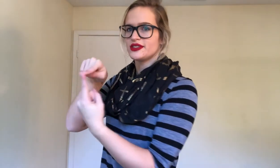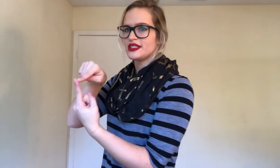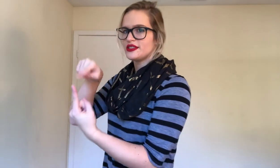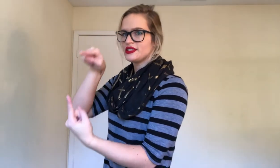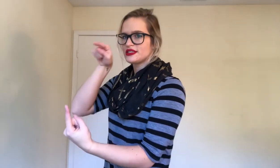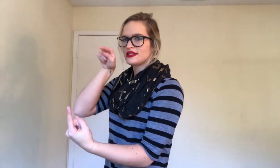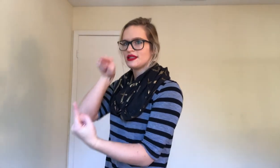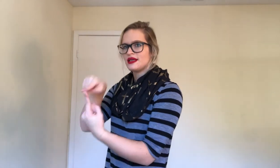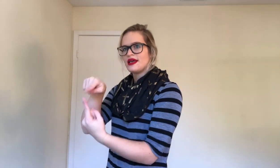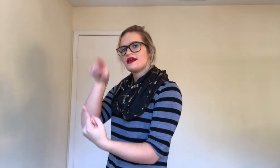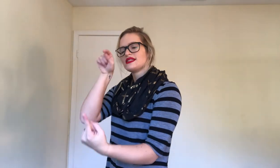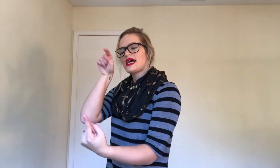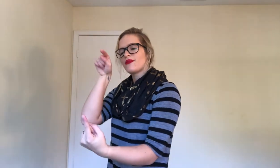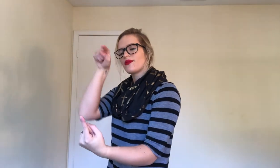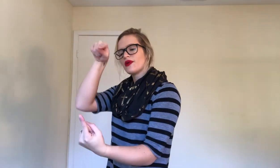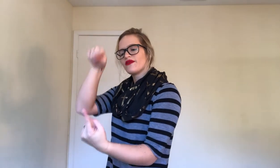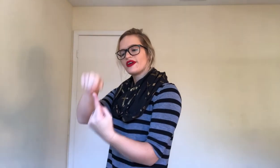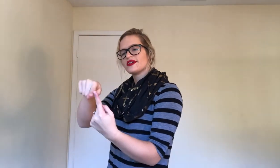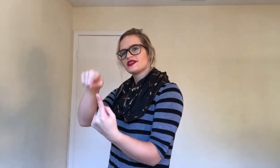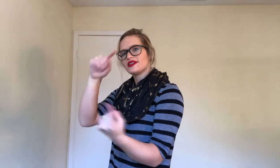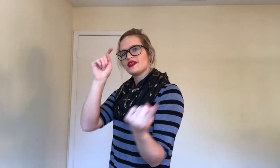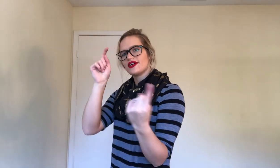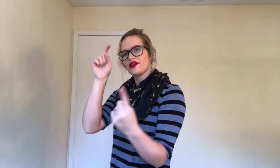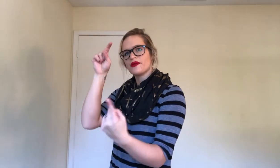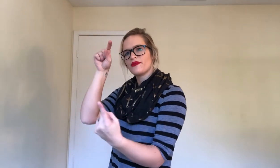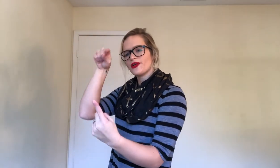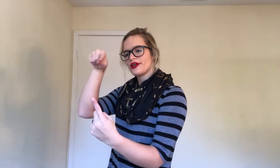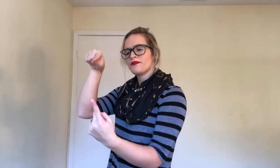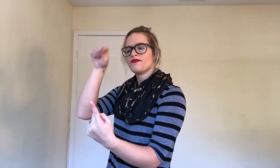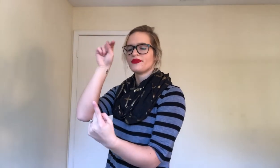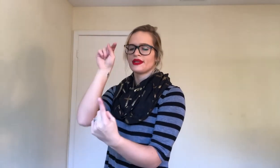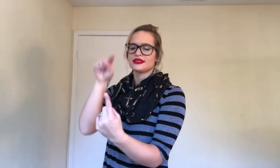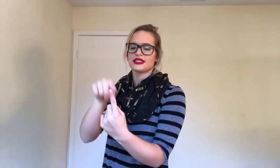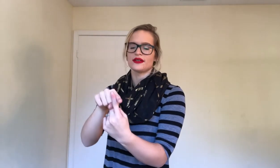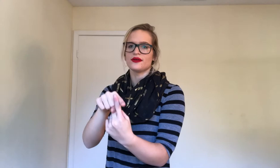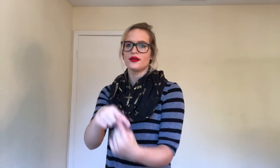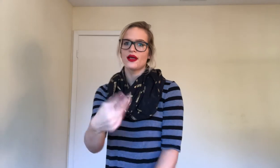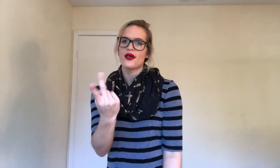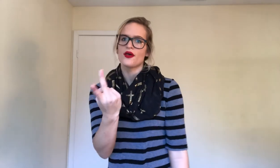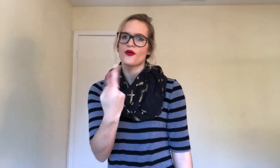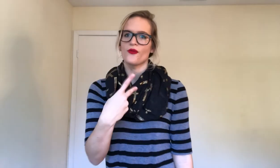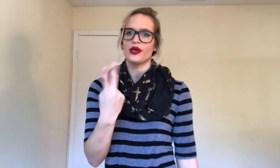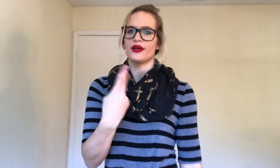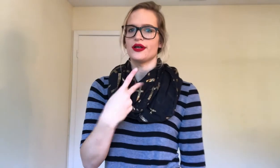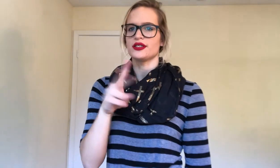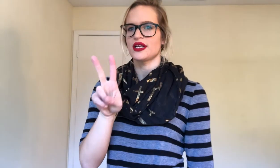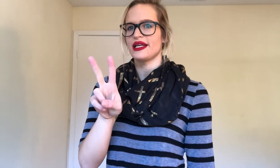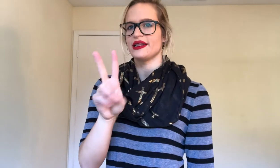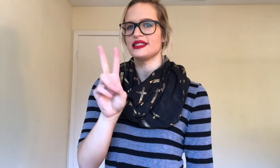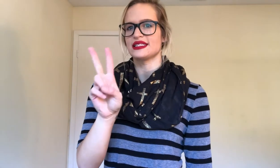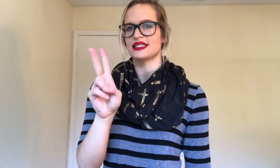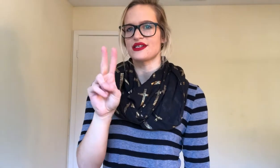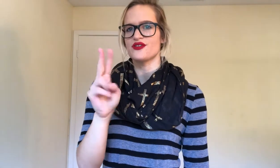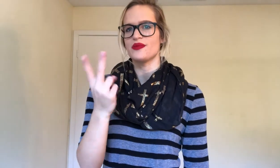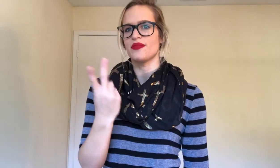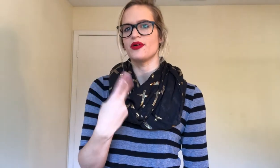For till you just tap one finger to your other pointer. Till. Where. Sighted this as, like, two people.